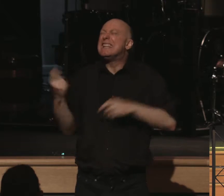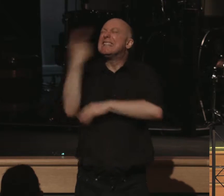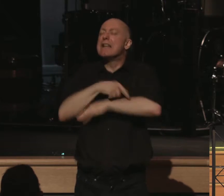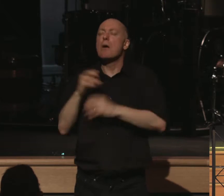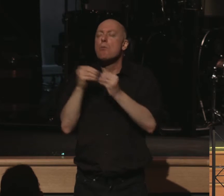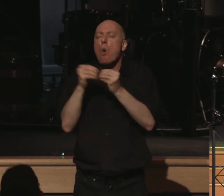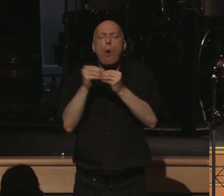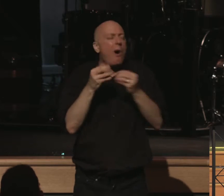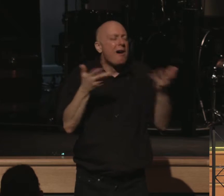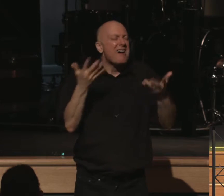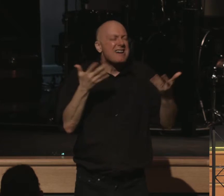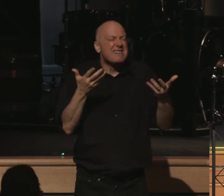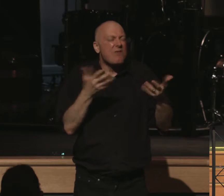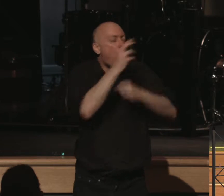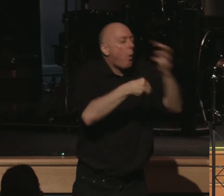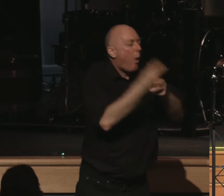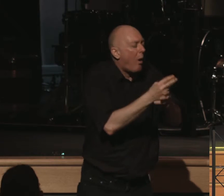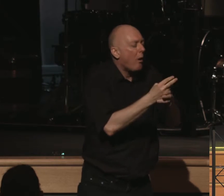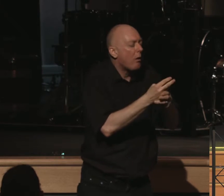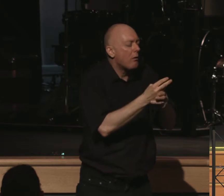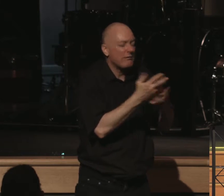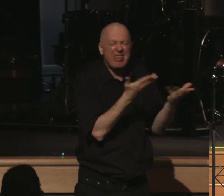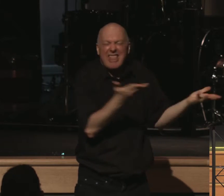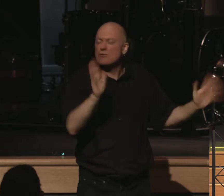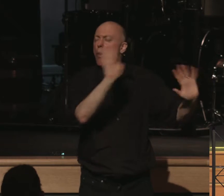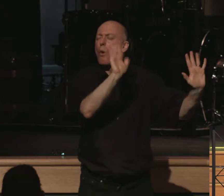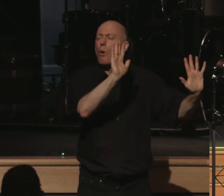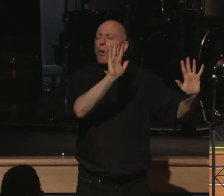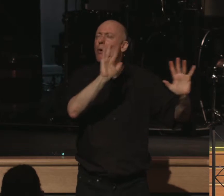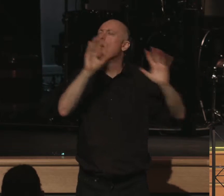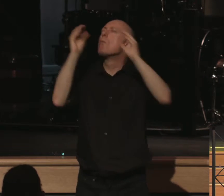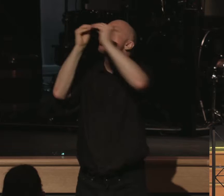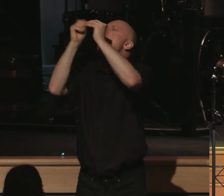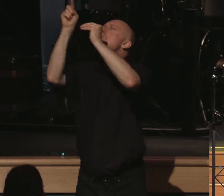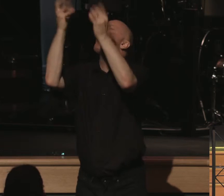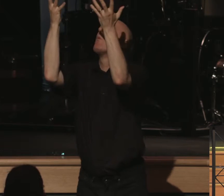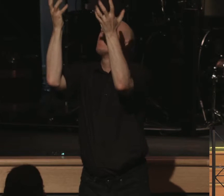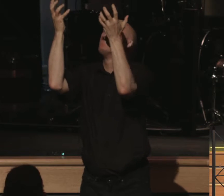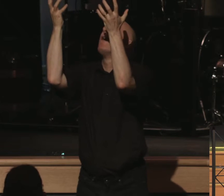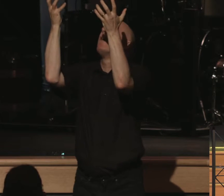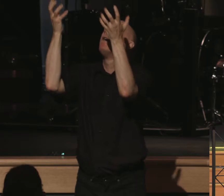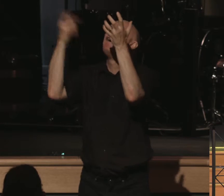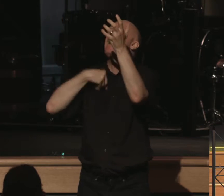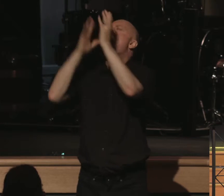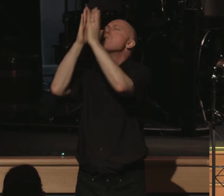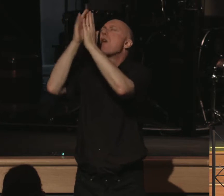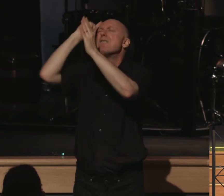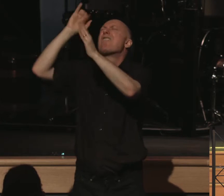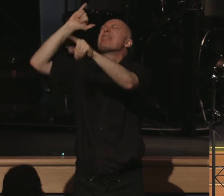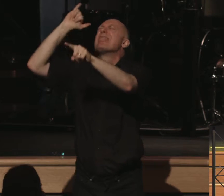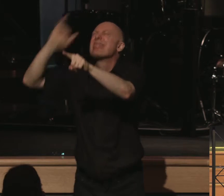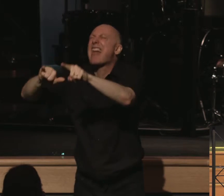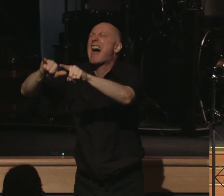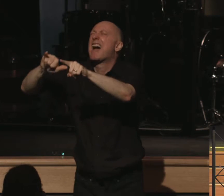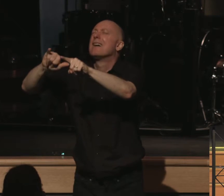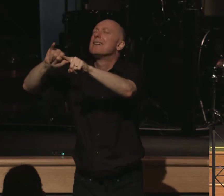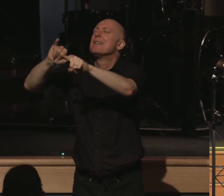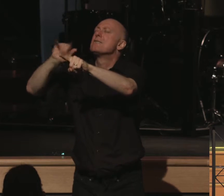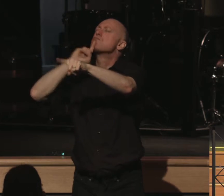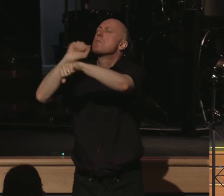not more of the things that the world could offer. What we need today is more of you. And so Lord, pray for that to be a reality for